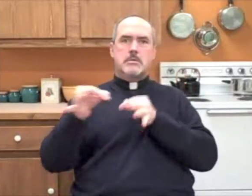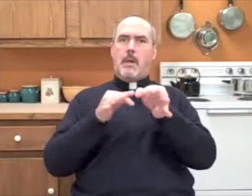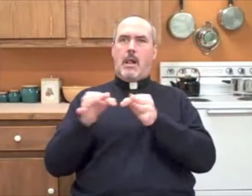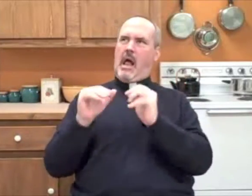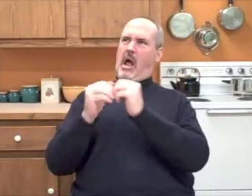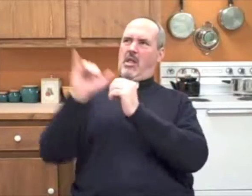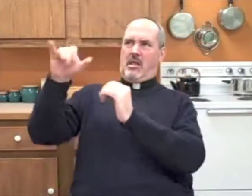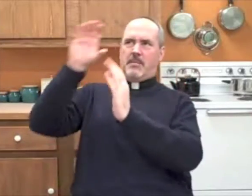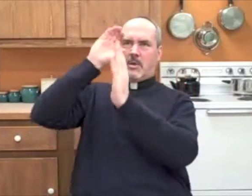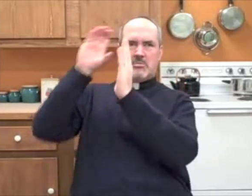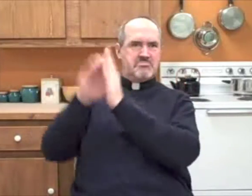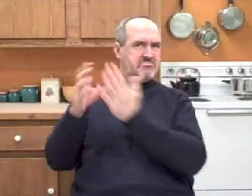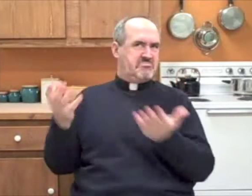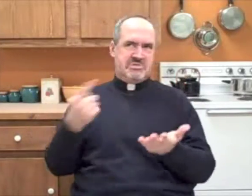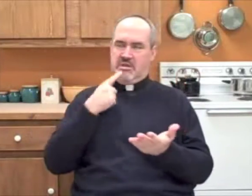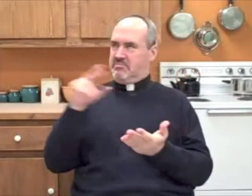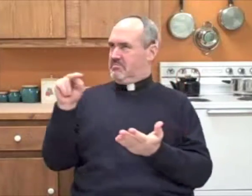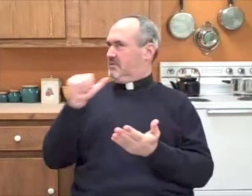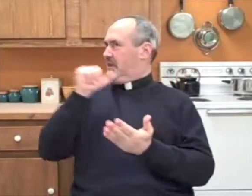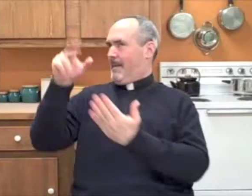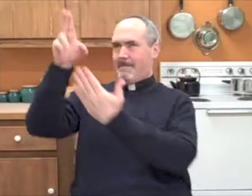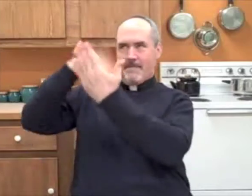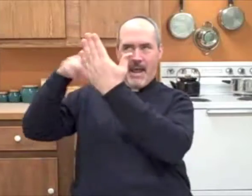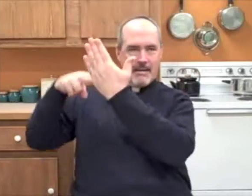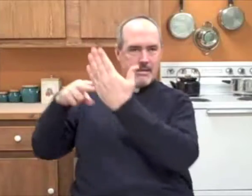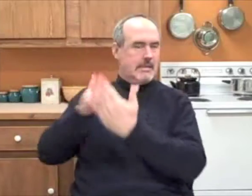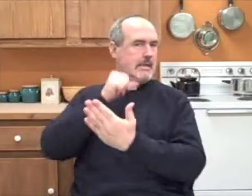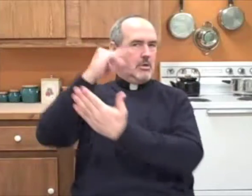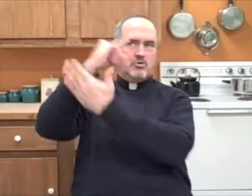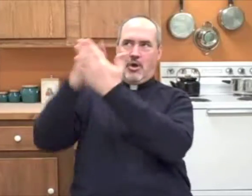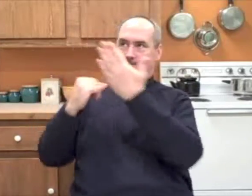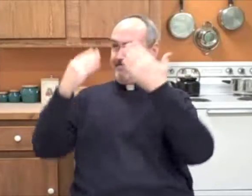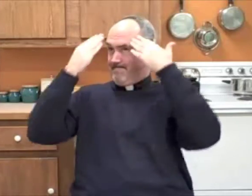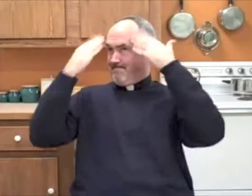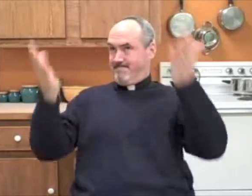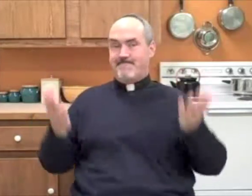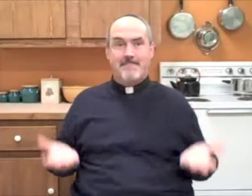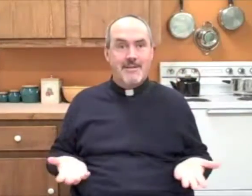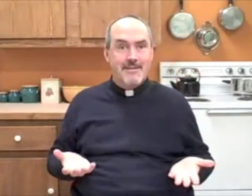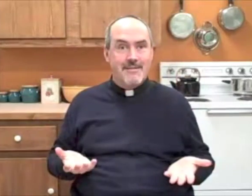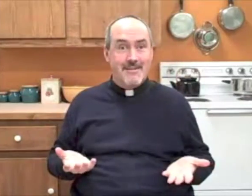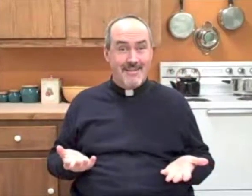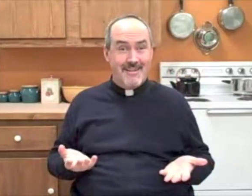rock and to this day scientists can't explain how that appeared or how it got there